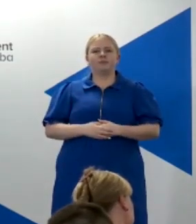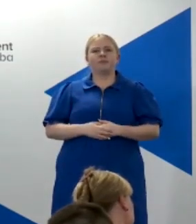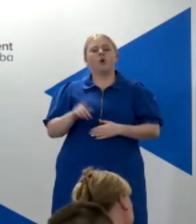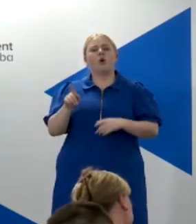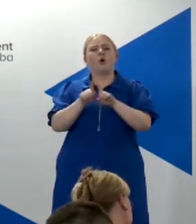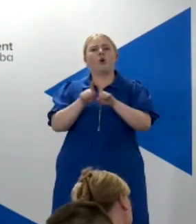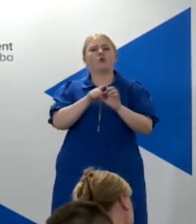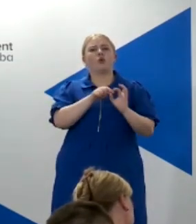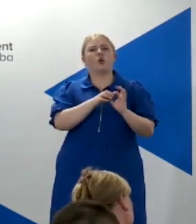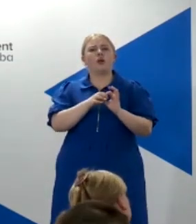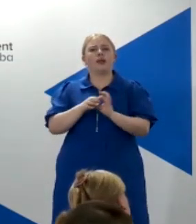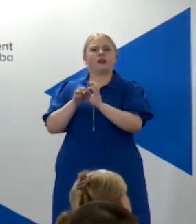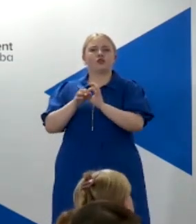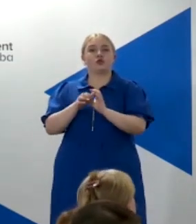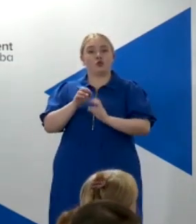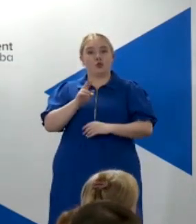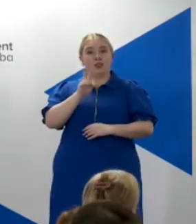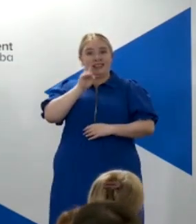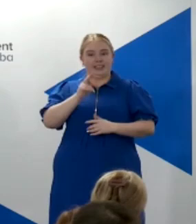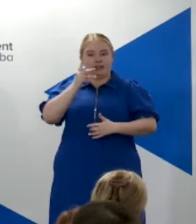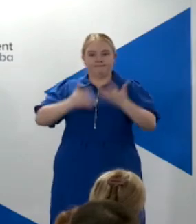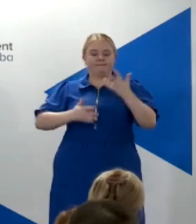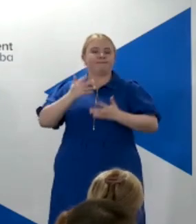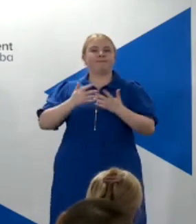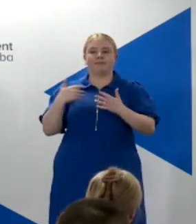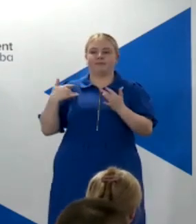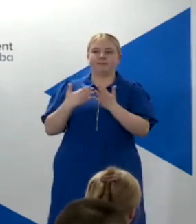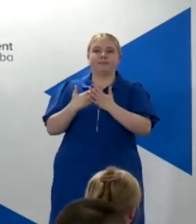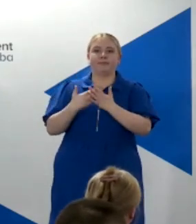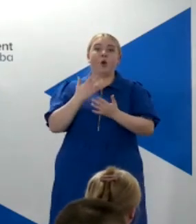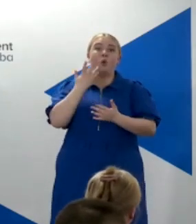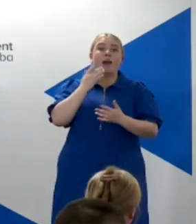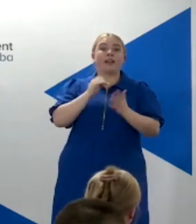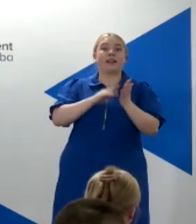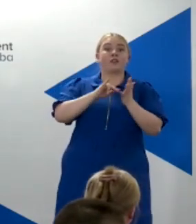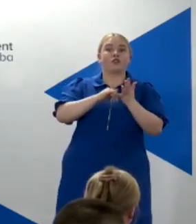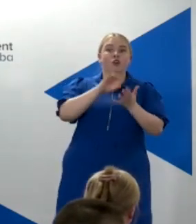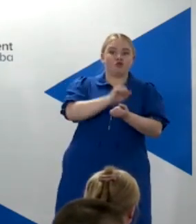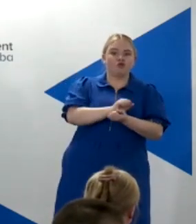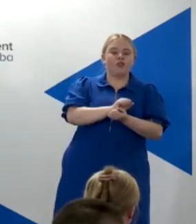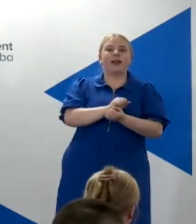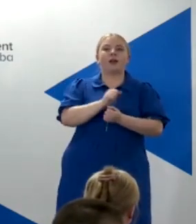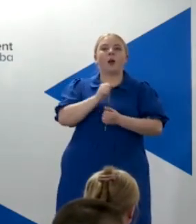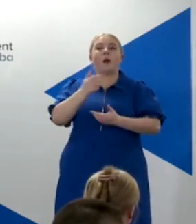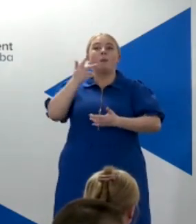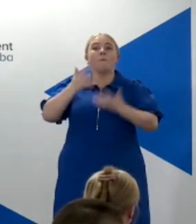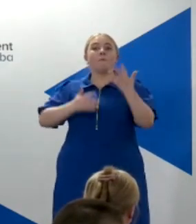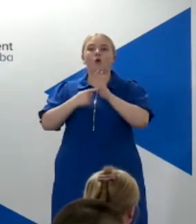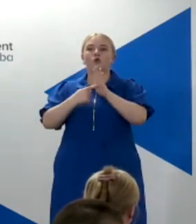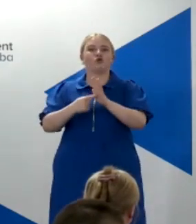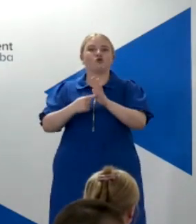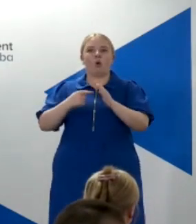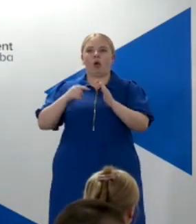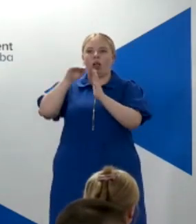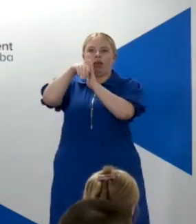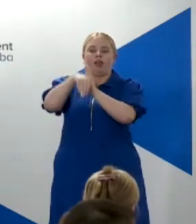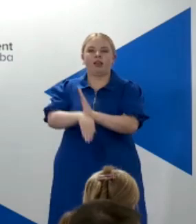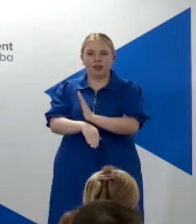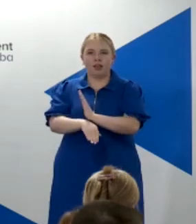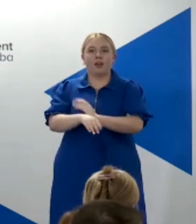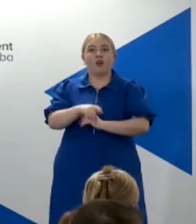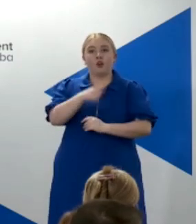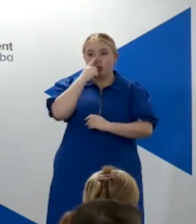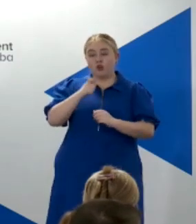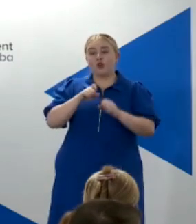her arrest that the SNP is suffering in the polls and that you could lose the next election to Labour, her own personal popularity ratings